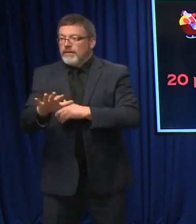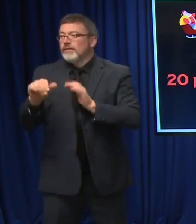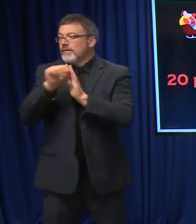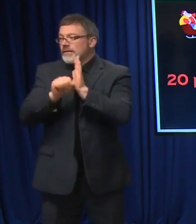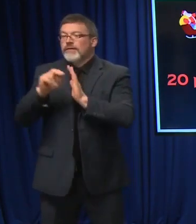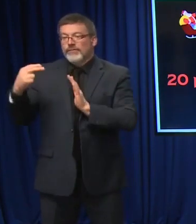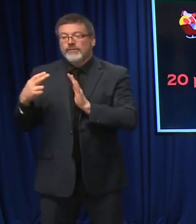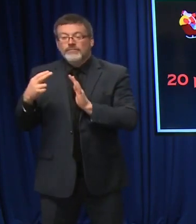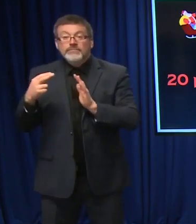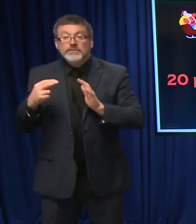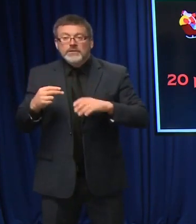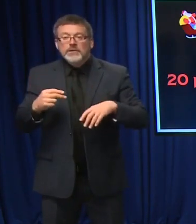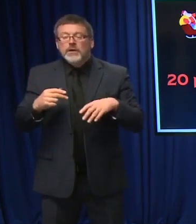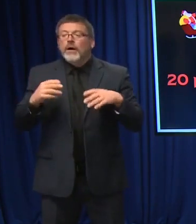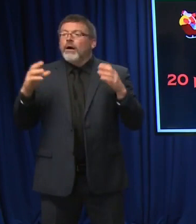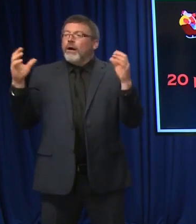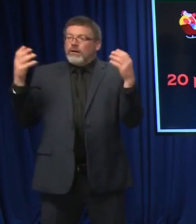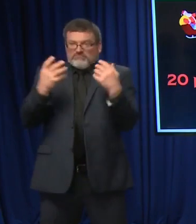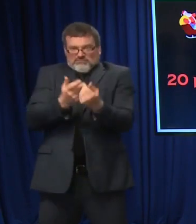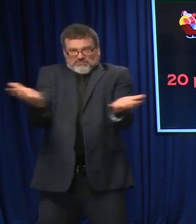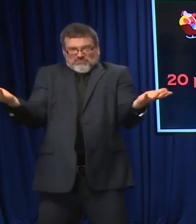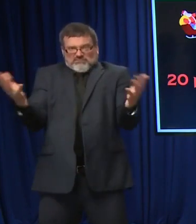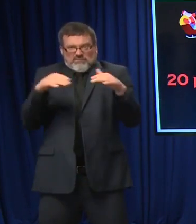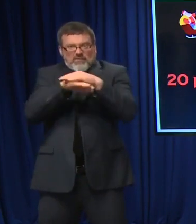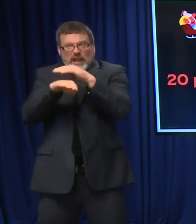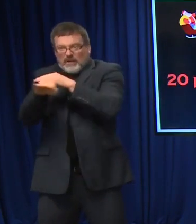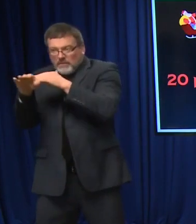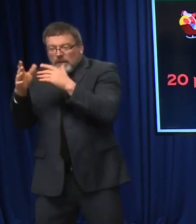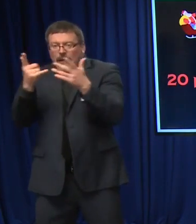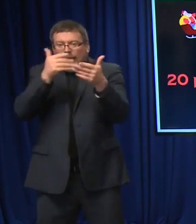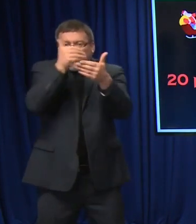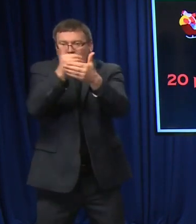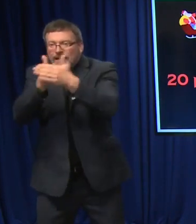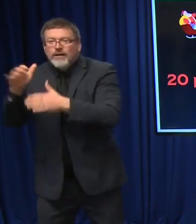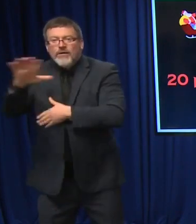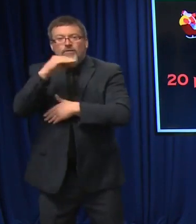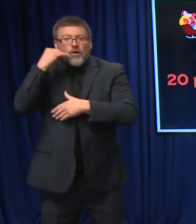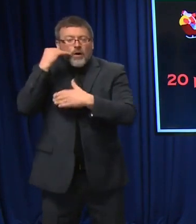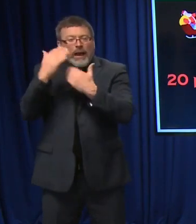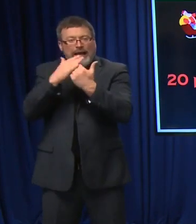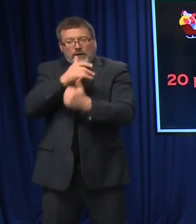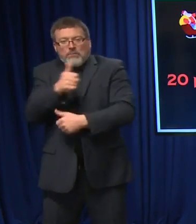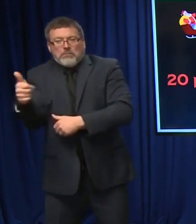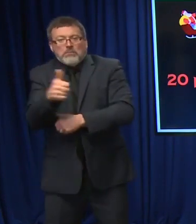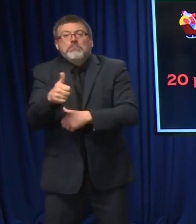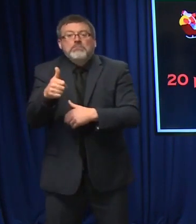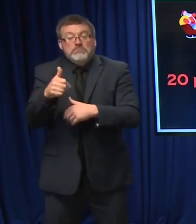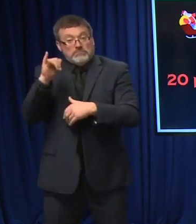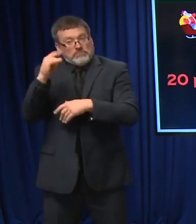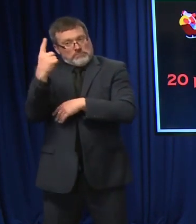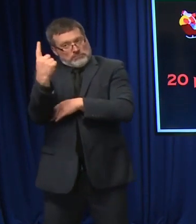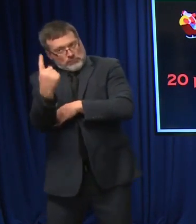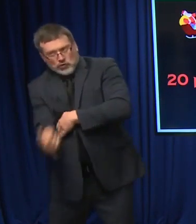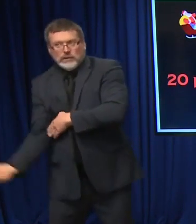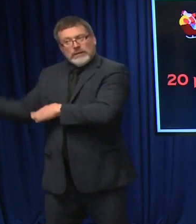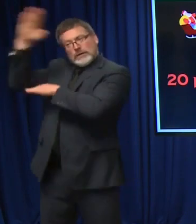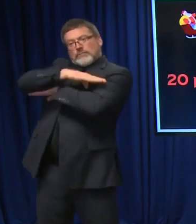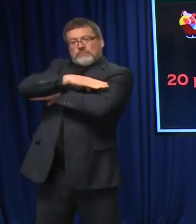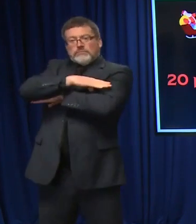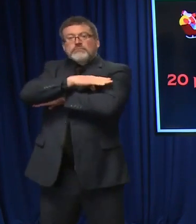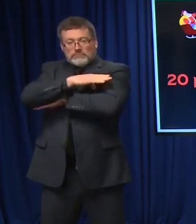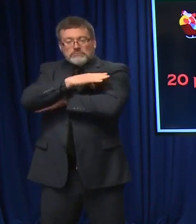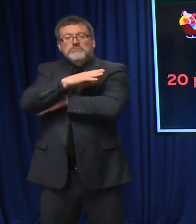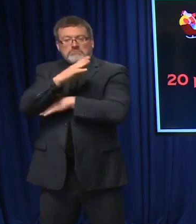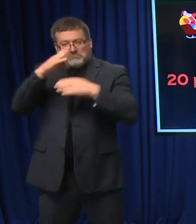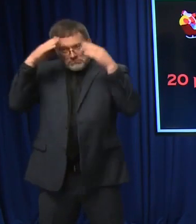accessibility within the community. These sites will be focused a one-day affair right now. We could do more down the road, of course, but right now